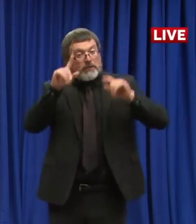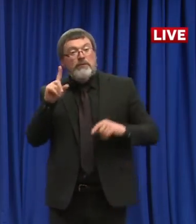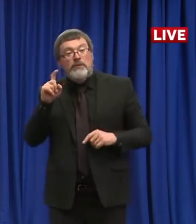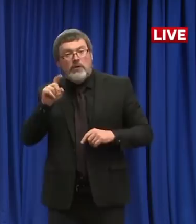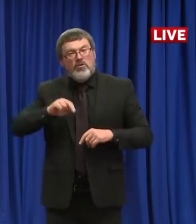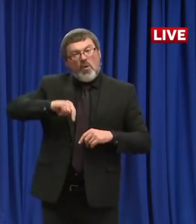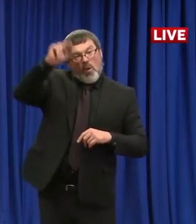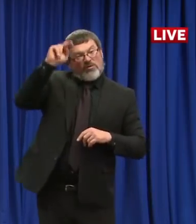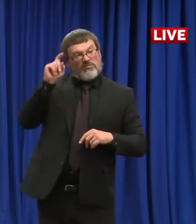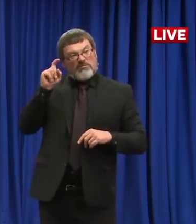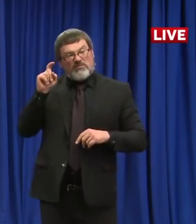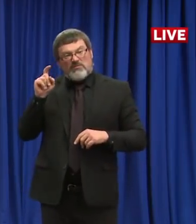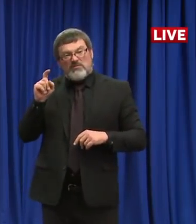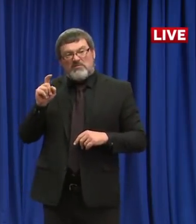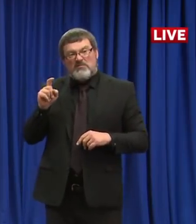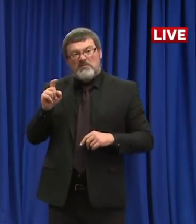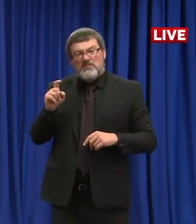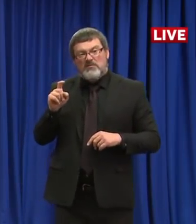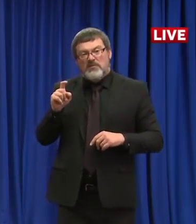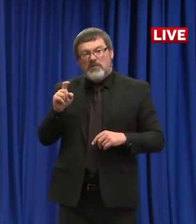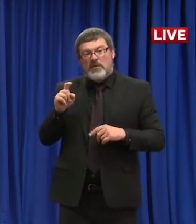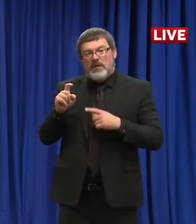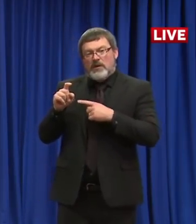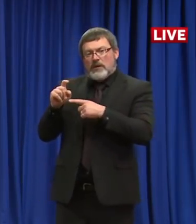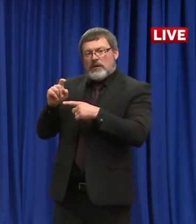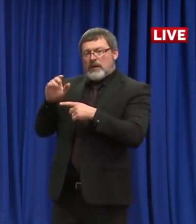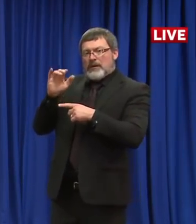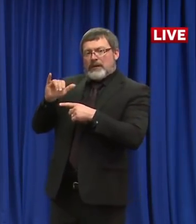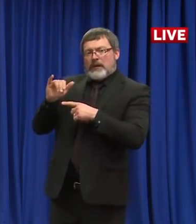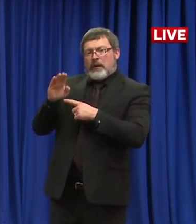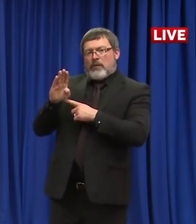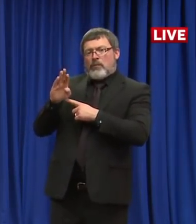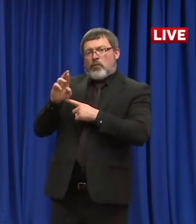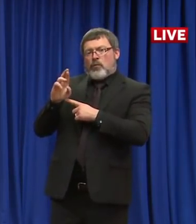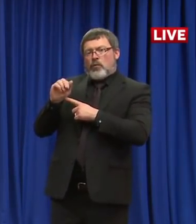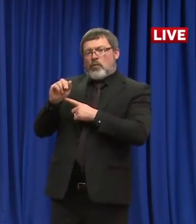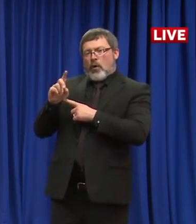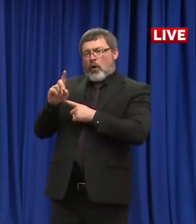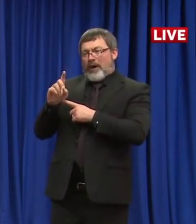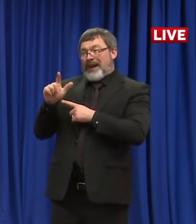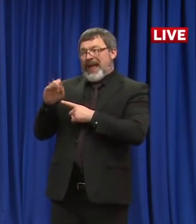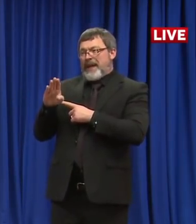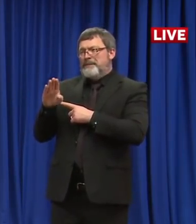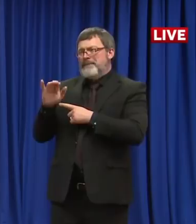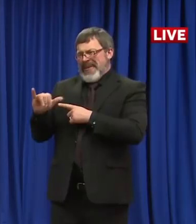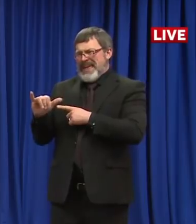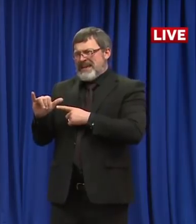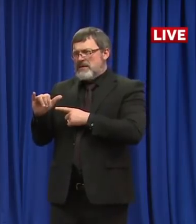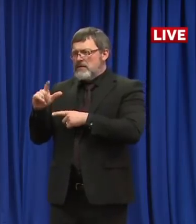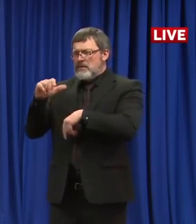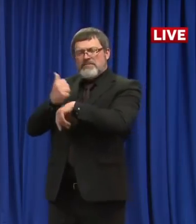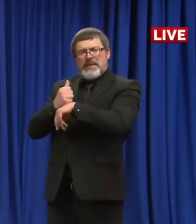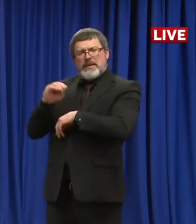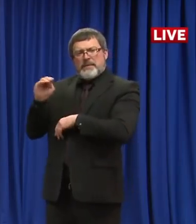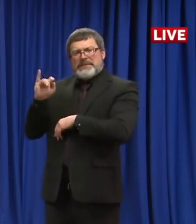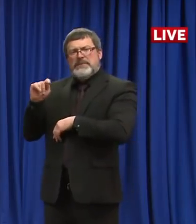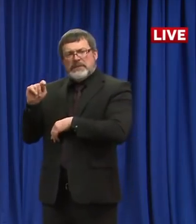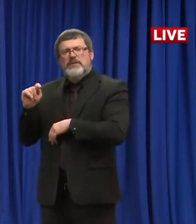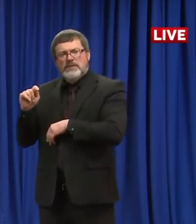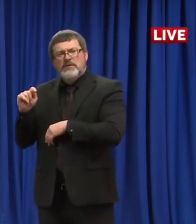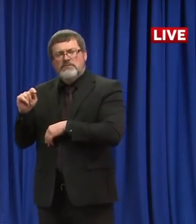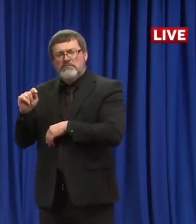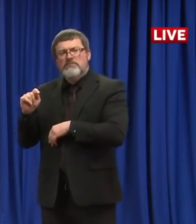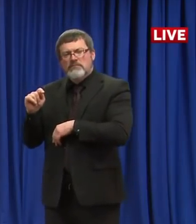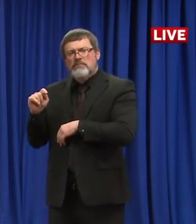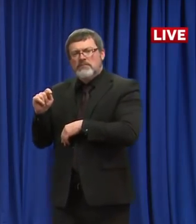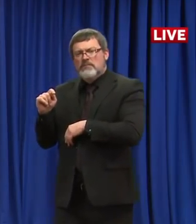I believe it's called the Broad Lab down at MIT, which is a huge opportunity. We'll be able to send a lot of the tests out there for this initial phase where